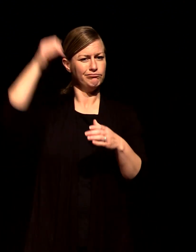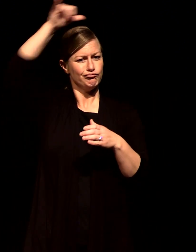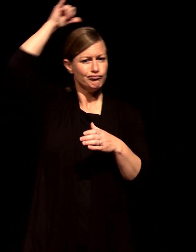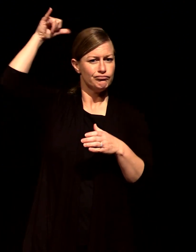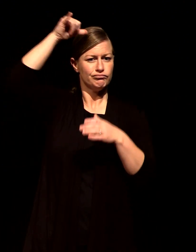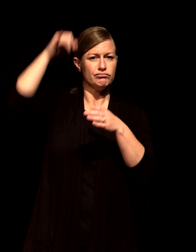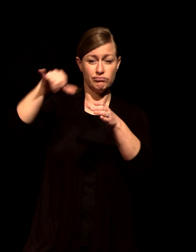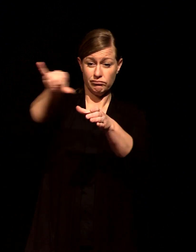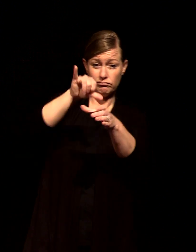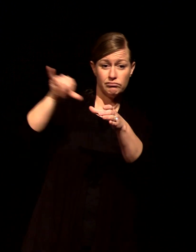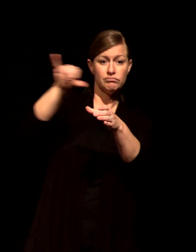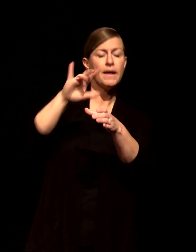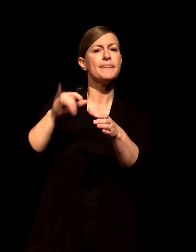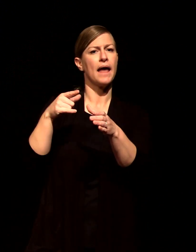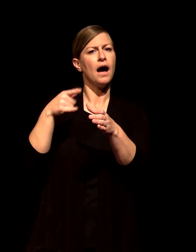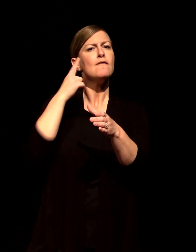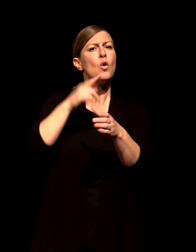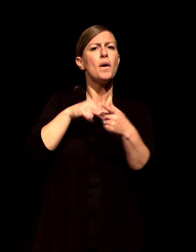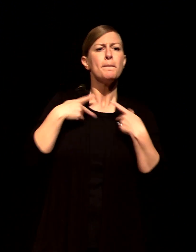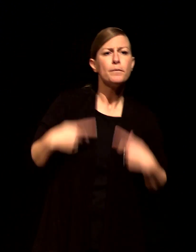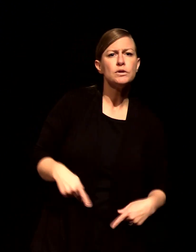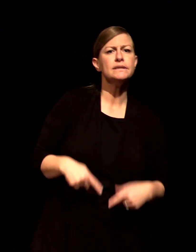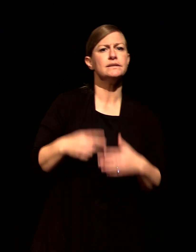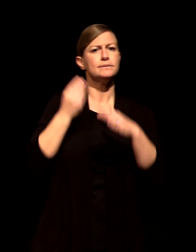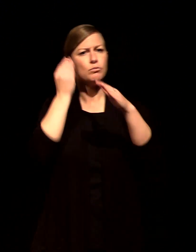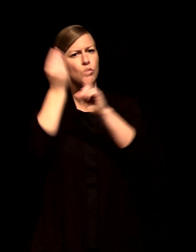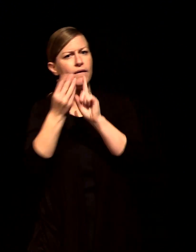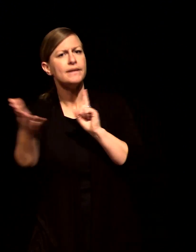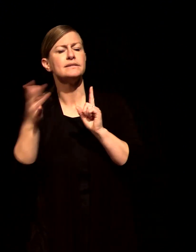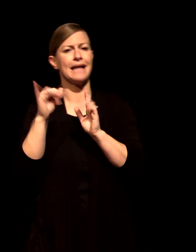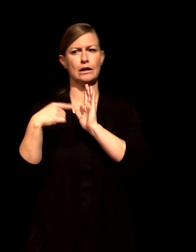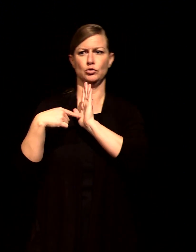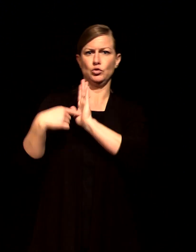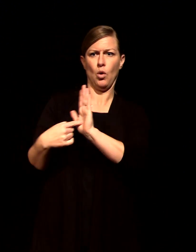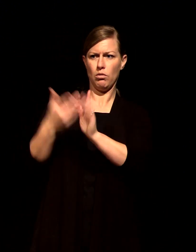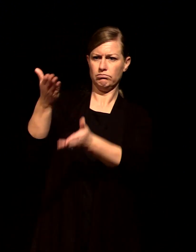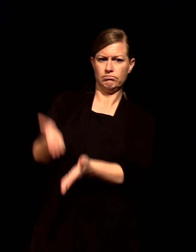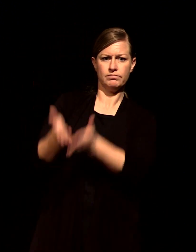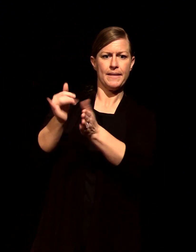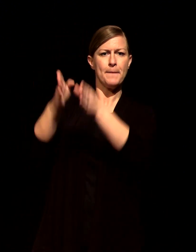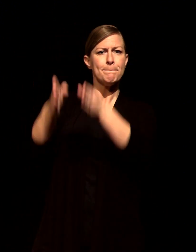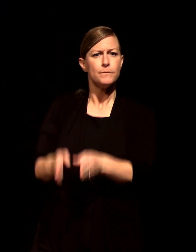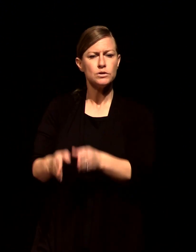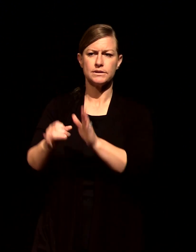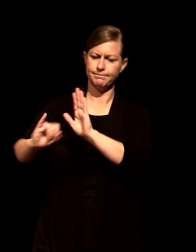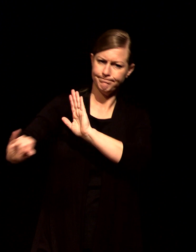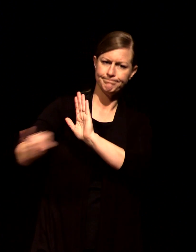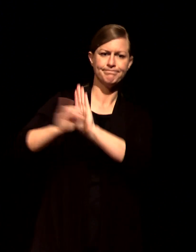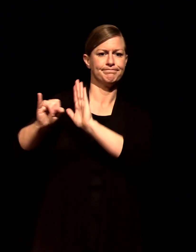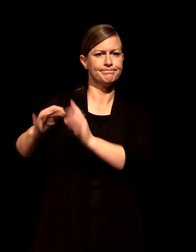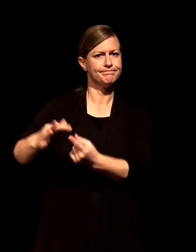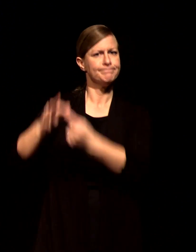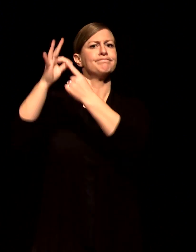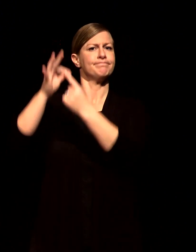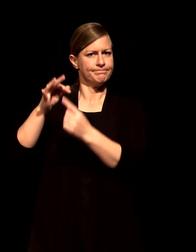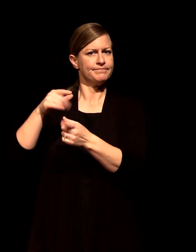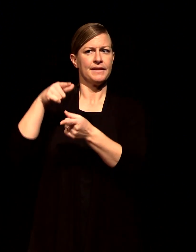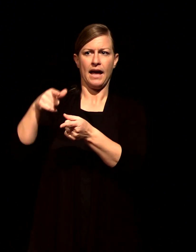of God and so Jesus he's anointed as prophet priest and king and we find that he's superior in all things